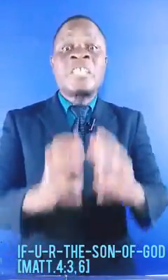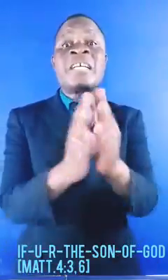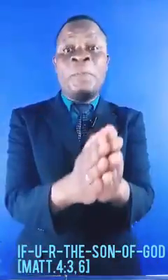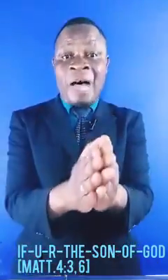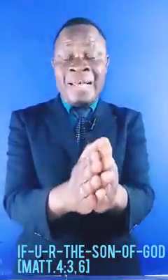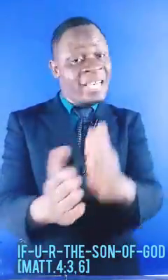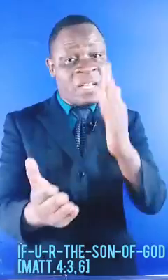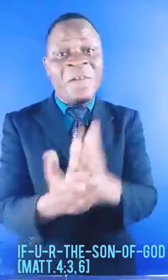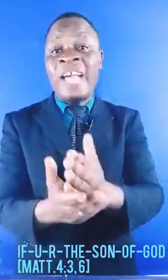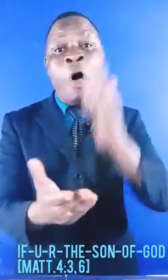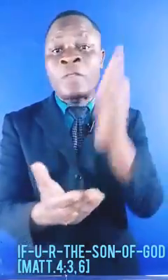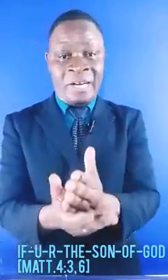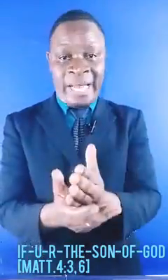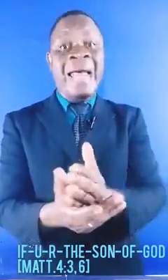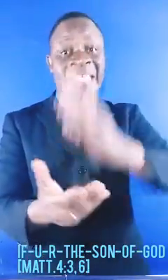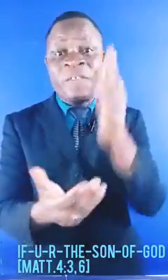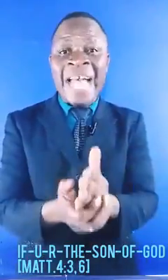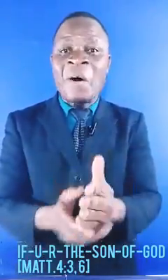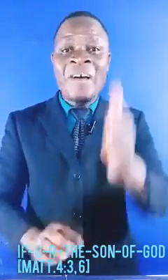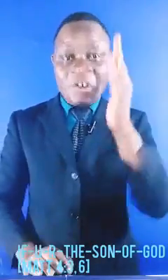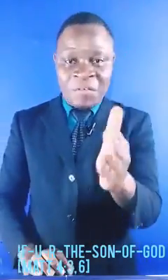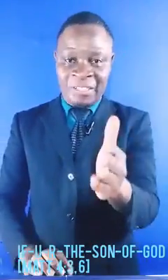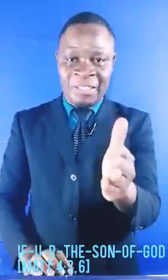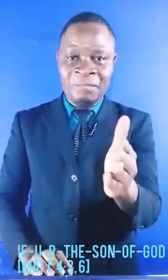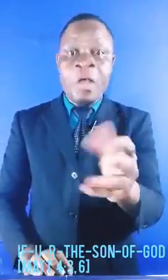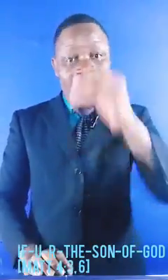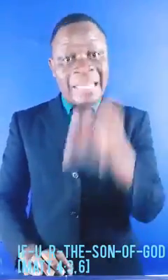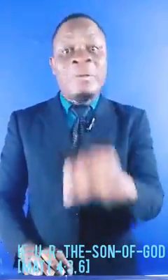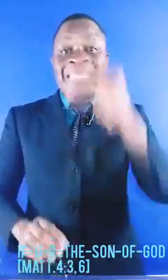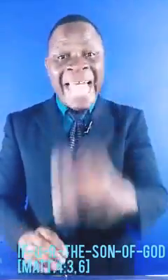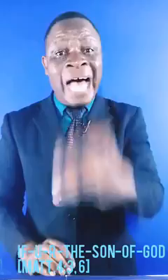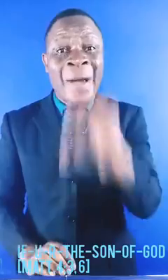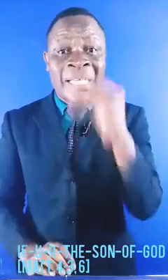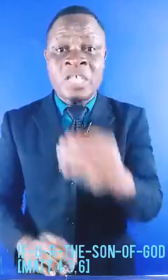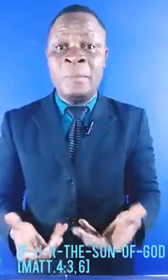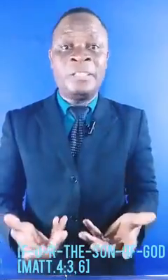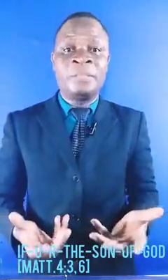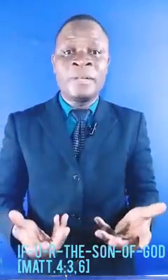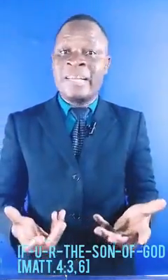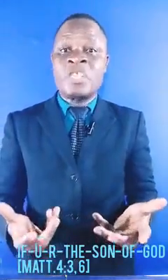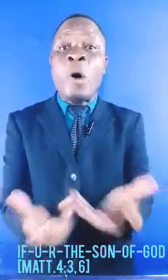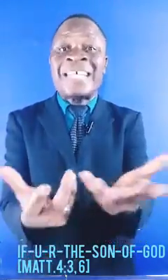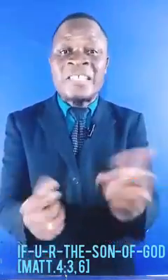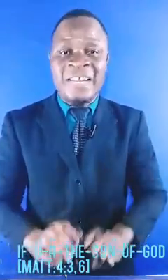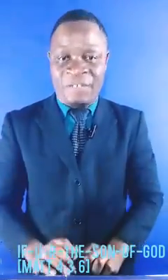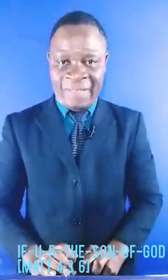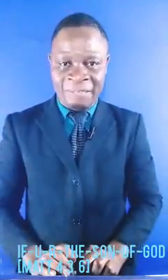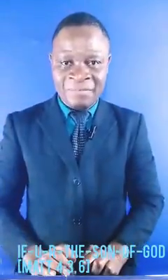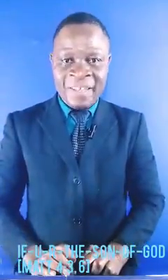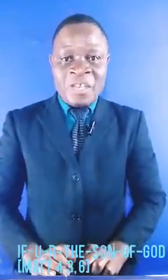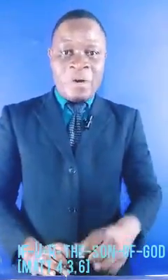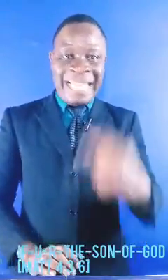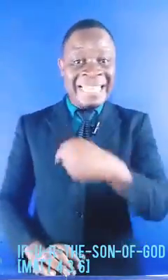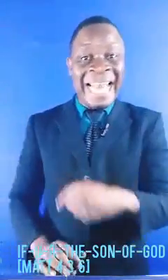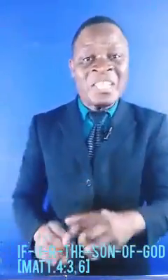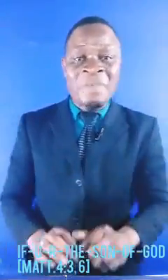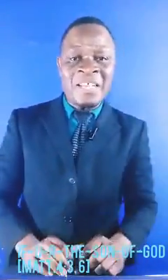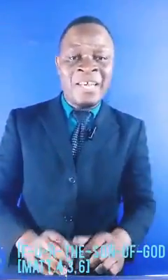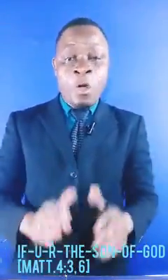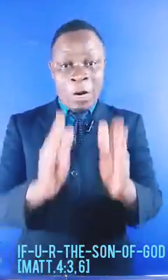Scripture is the final authority and the final reference. Without taking away the Scriptures, there is no Christian faith. So in the last message, we